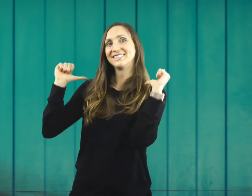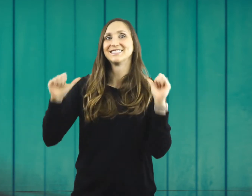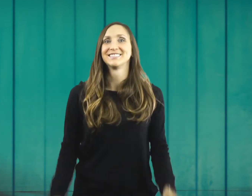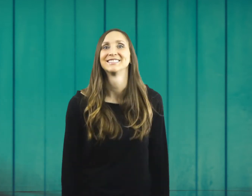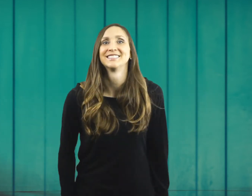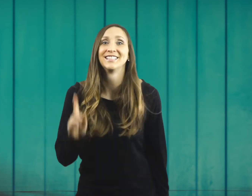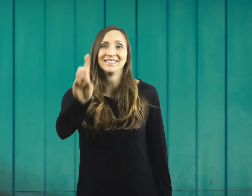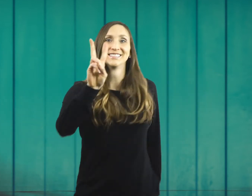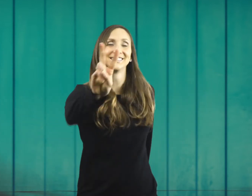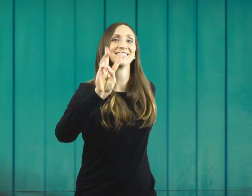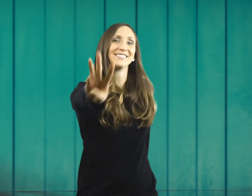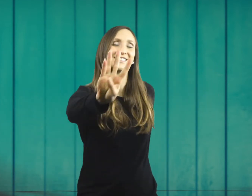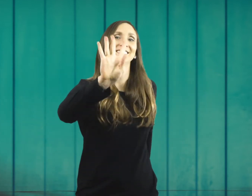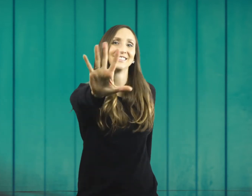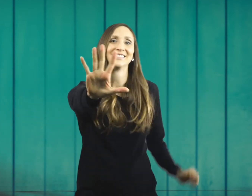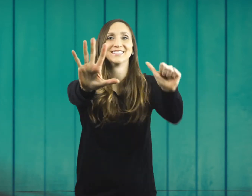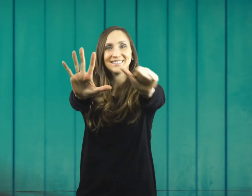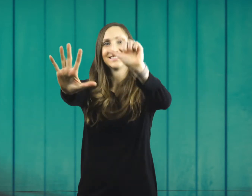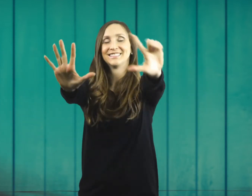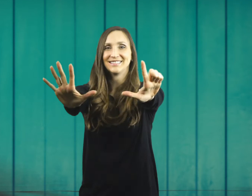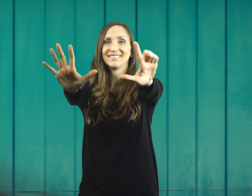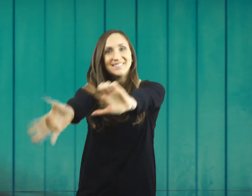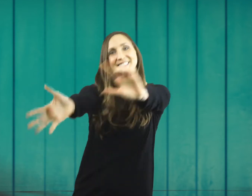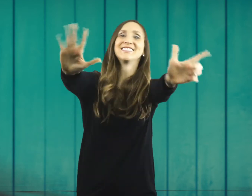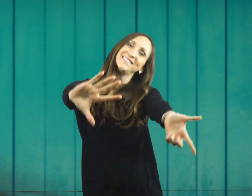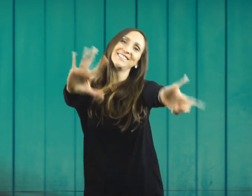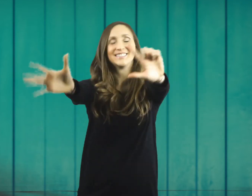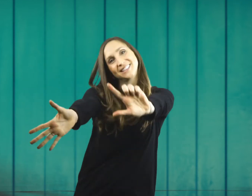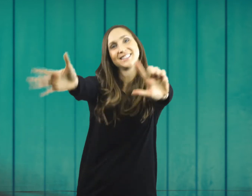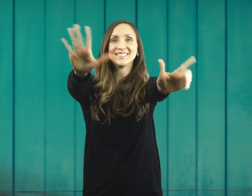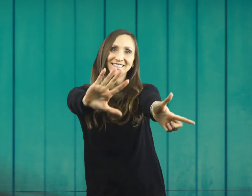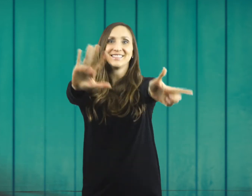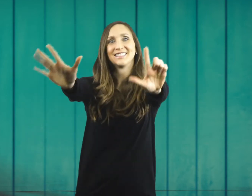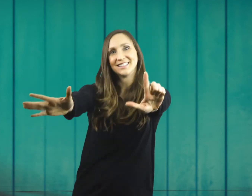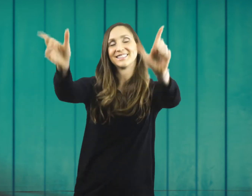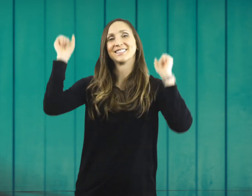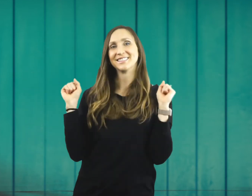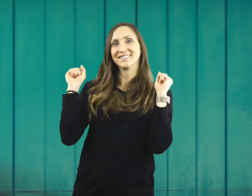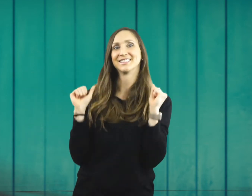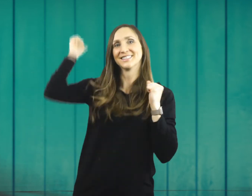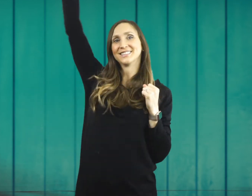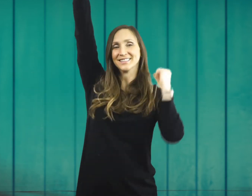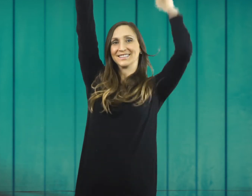One, two, three, four, five, six, seven days a week. I can count on God.